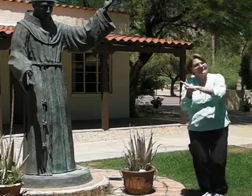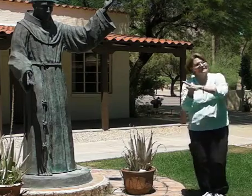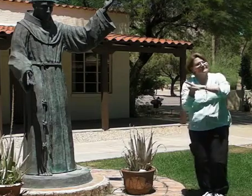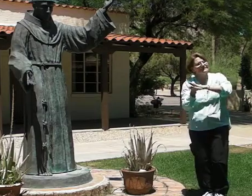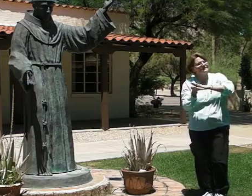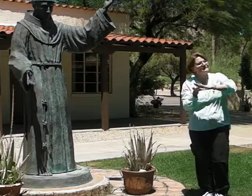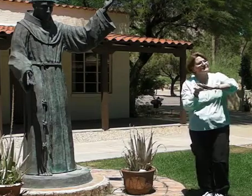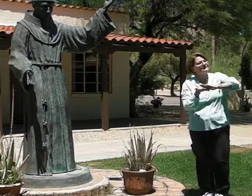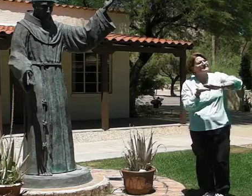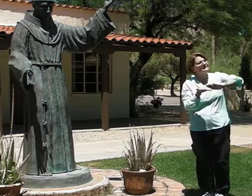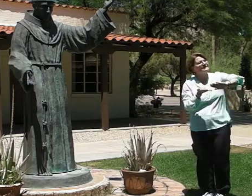pardon